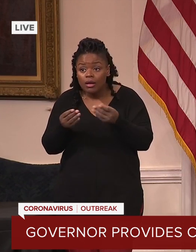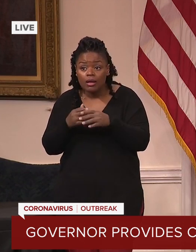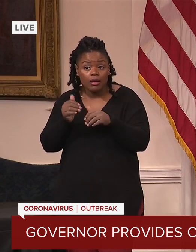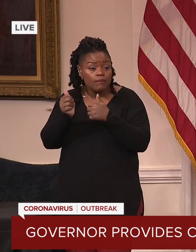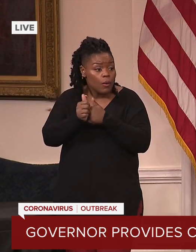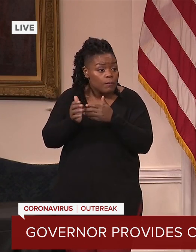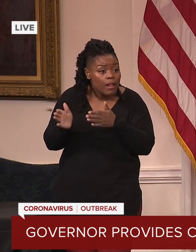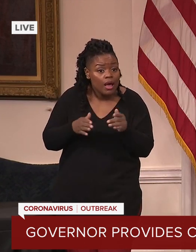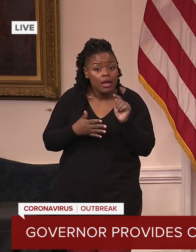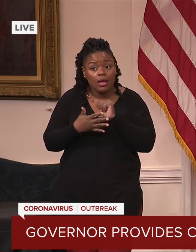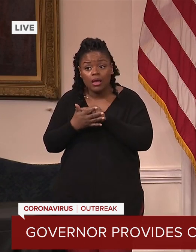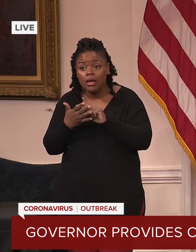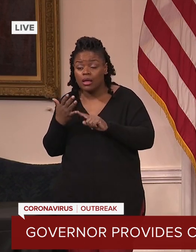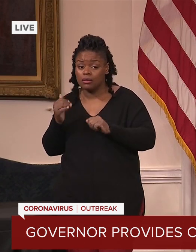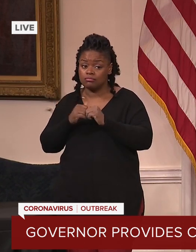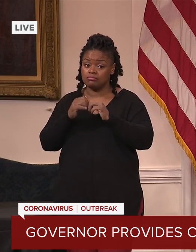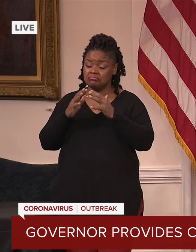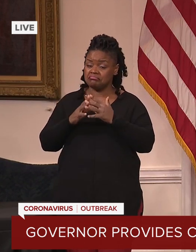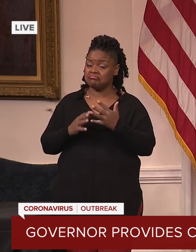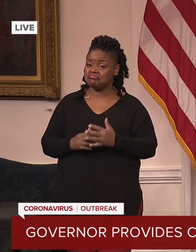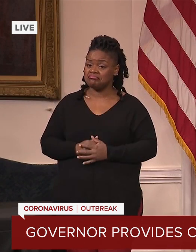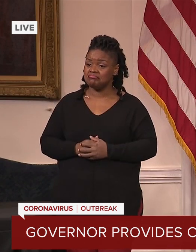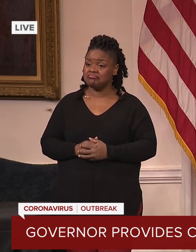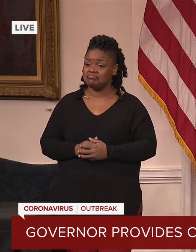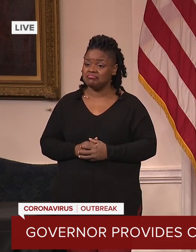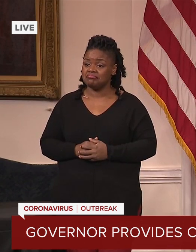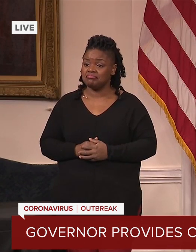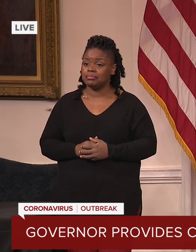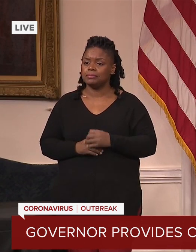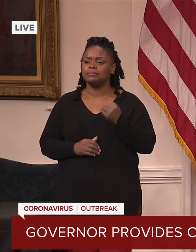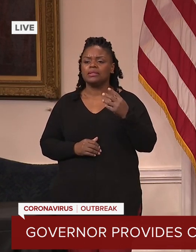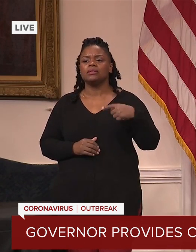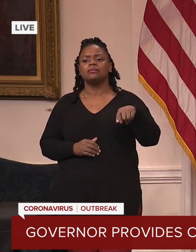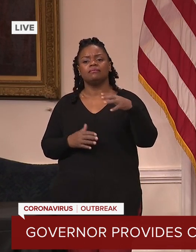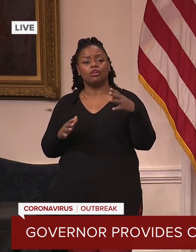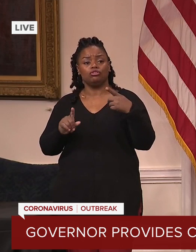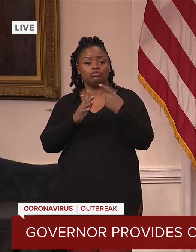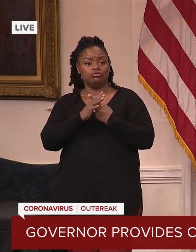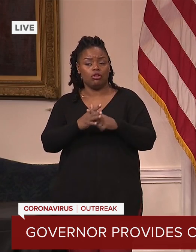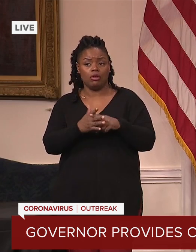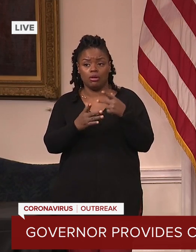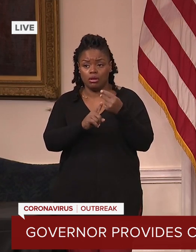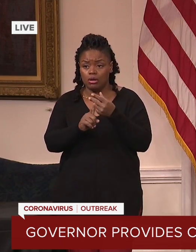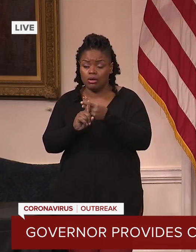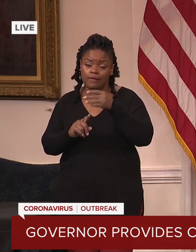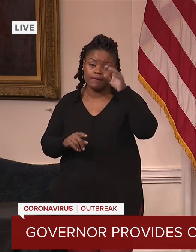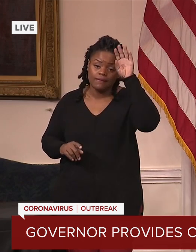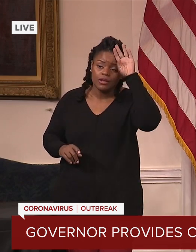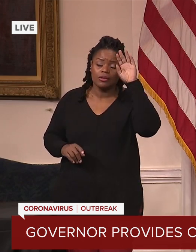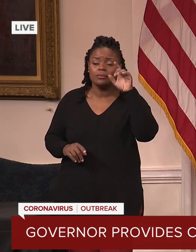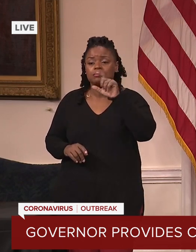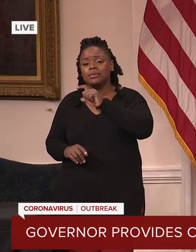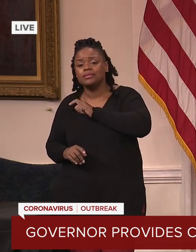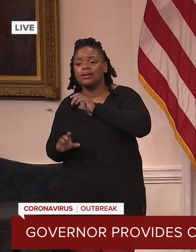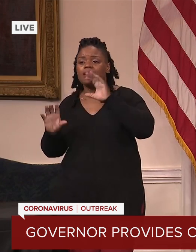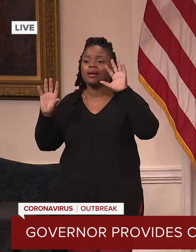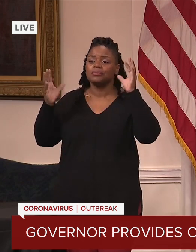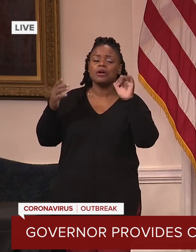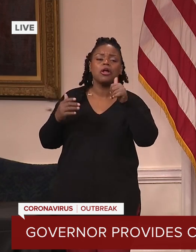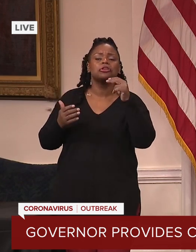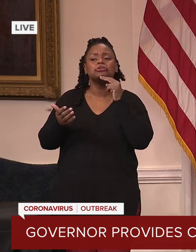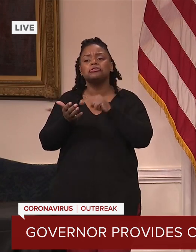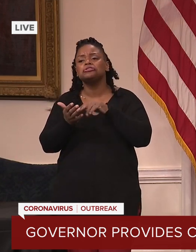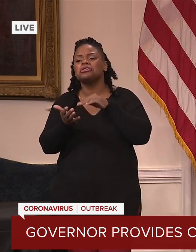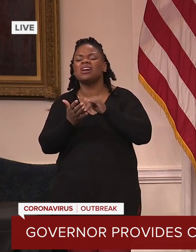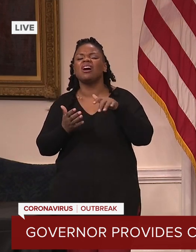Many have started to vaccinate not only their first responders but even other health care workers, and they continue to reach out to